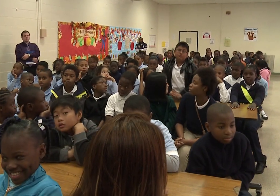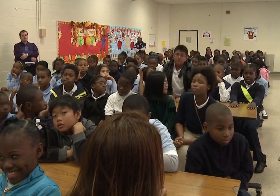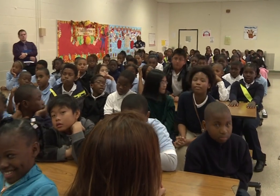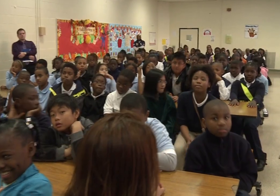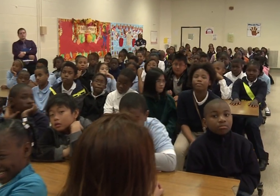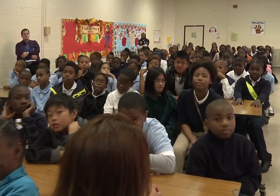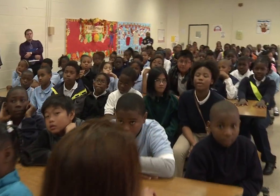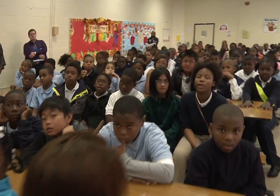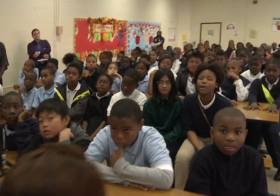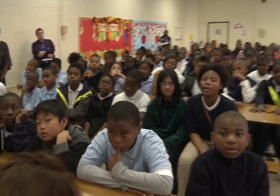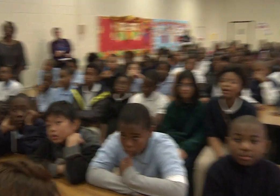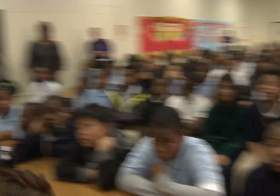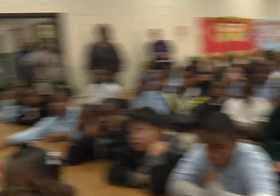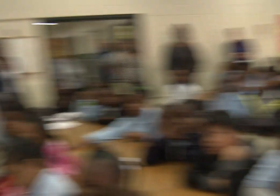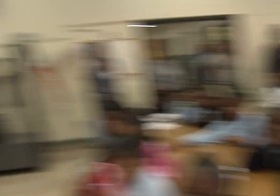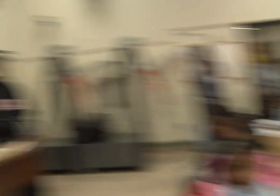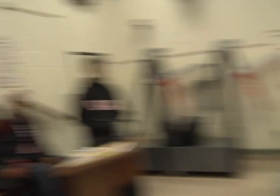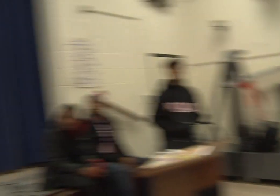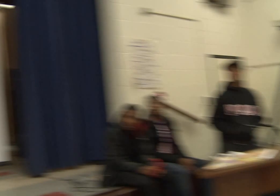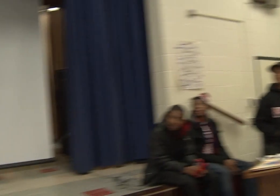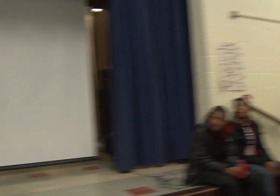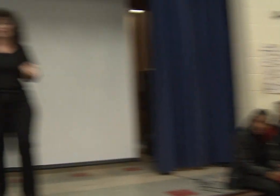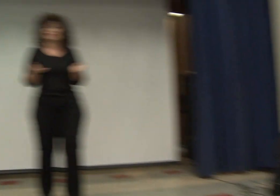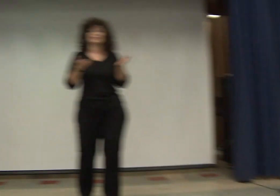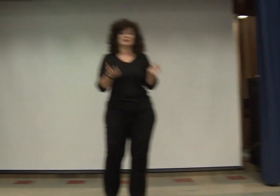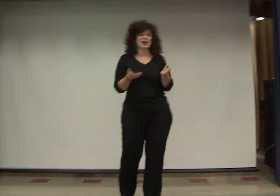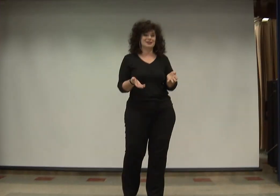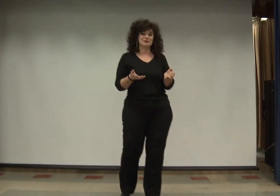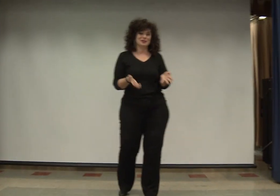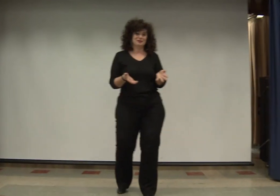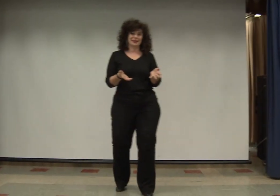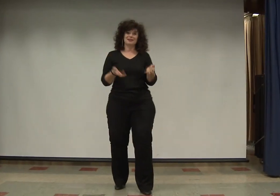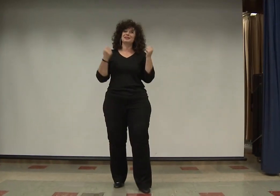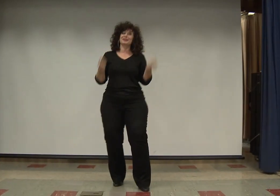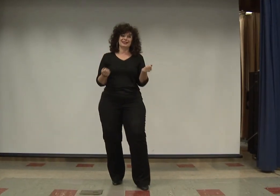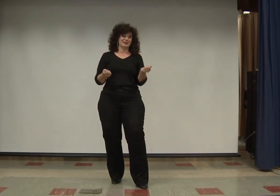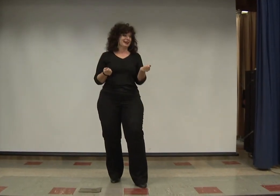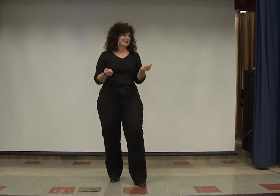Great question. You guys are full of great questions. How did I come over to the Magic Music Man? I'm so glad you asked.